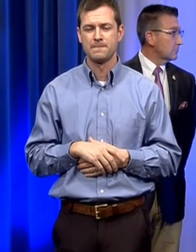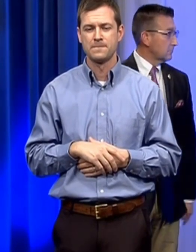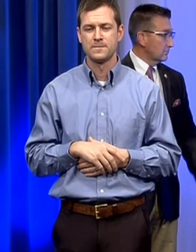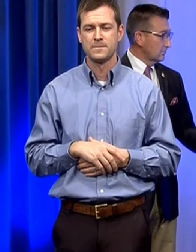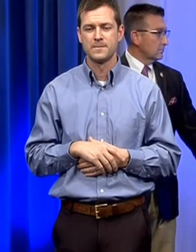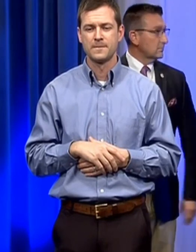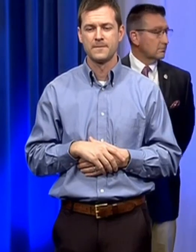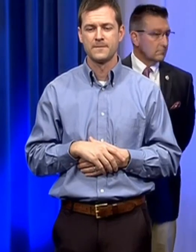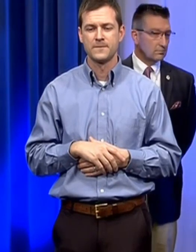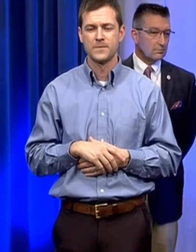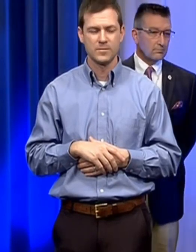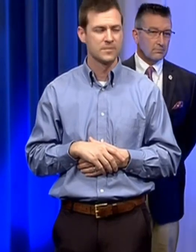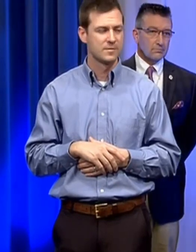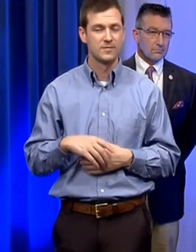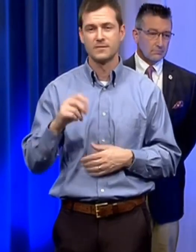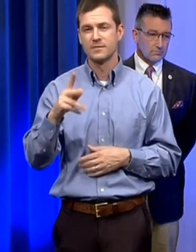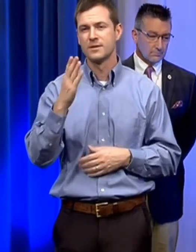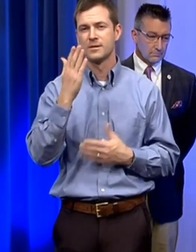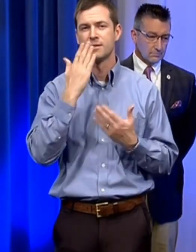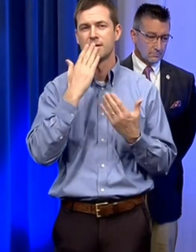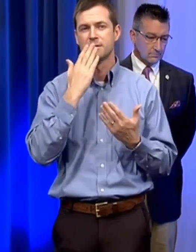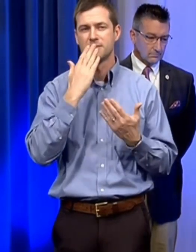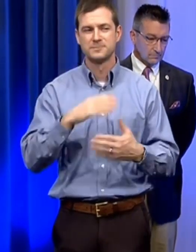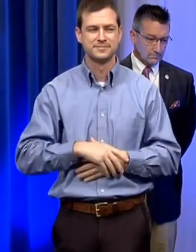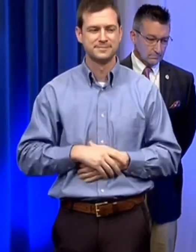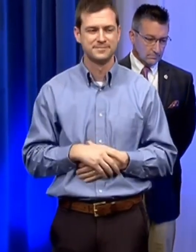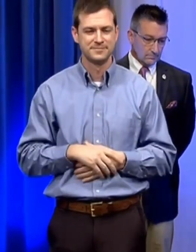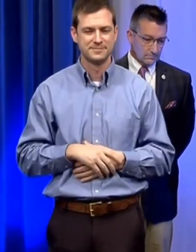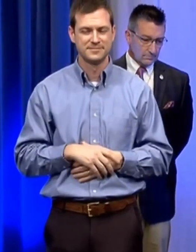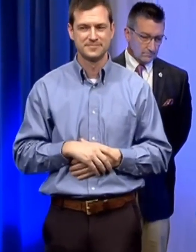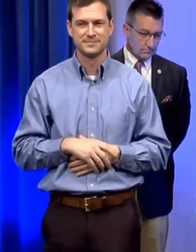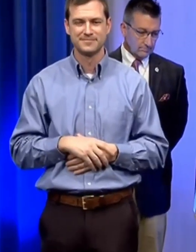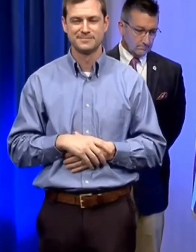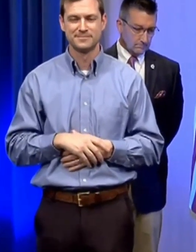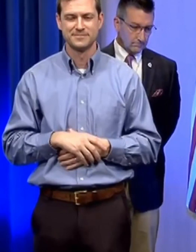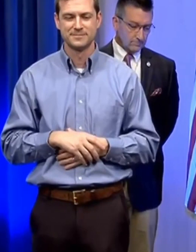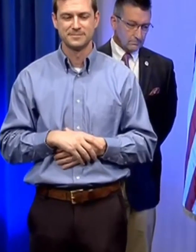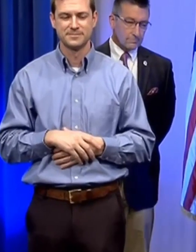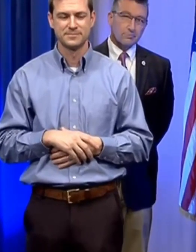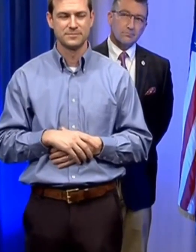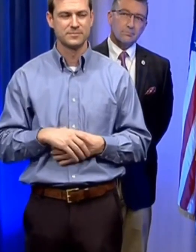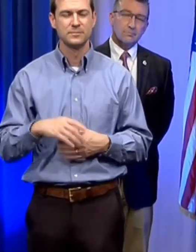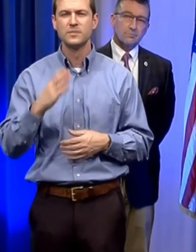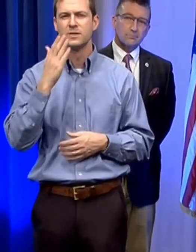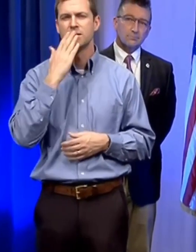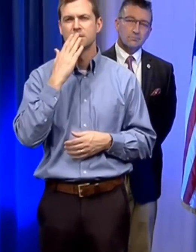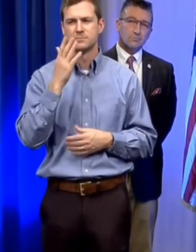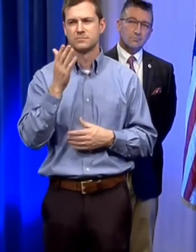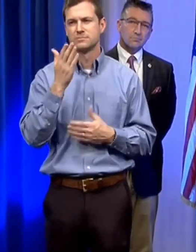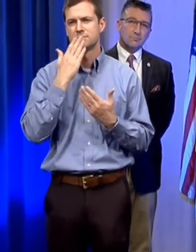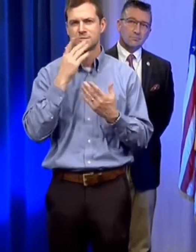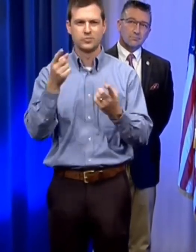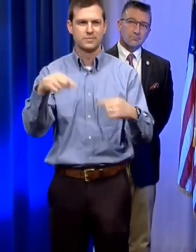yeah okay thank y'all thank you very much thank you very much we appreciate